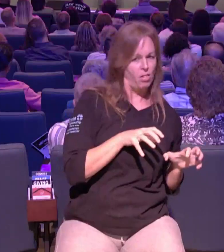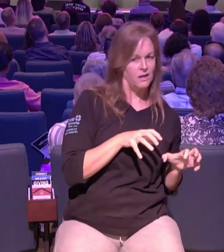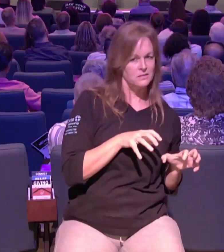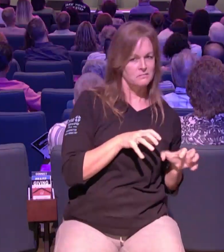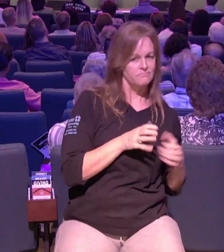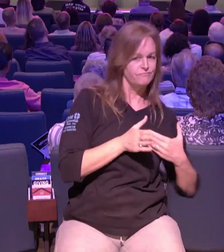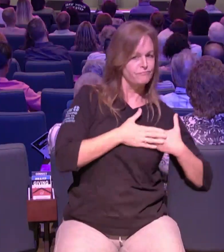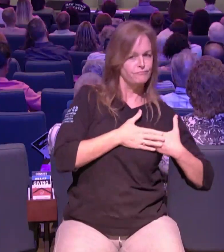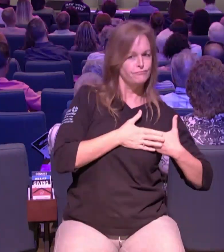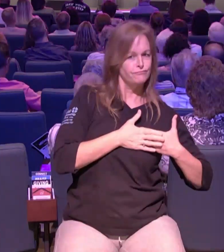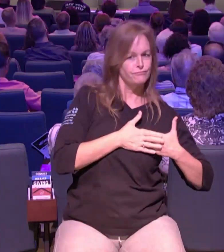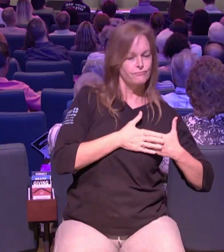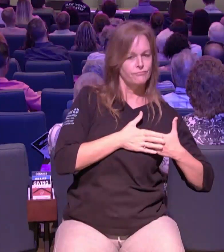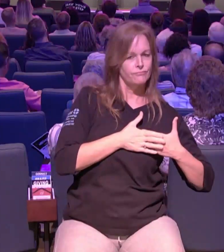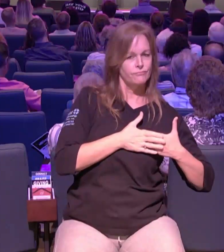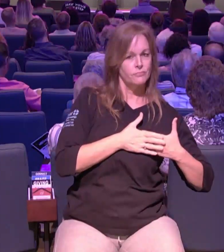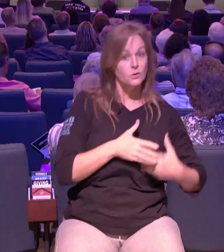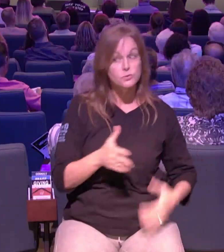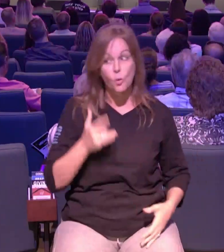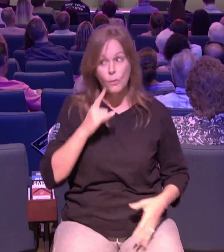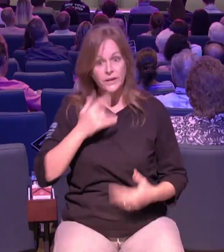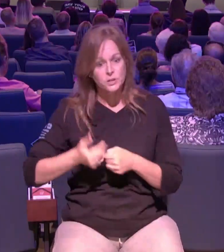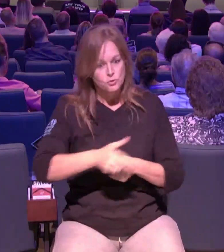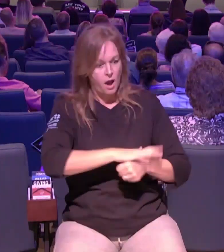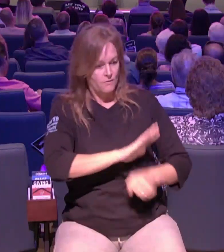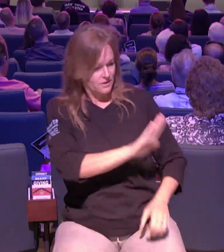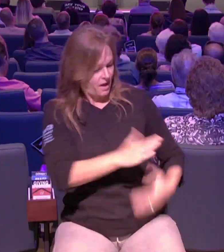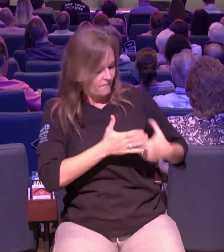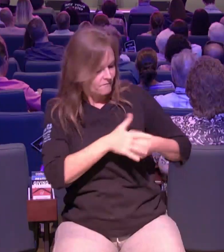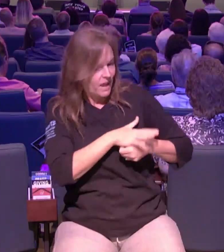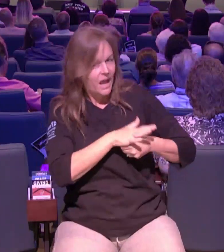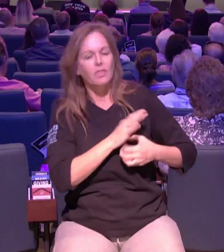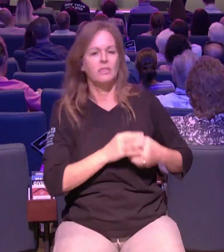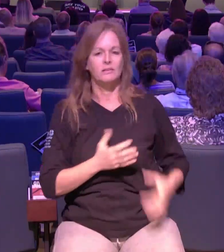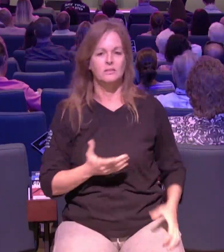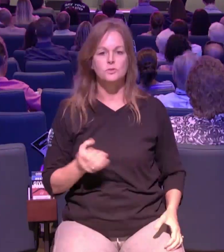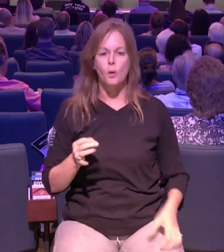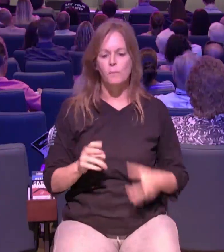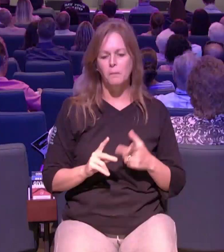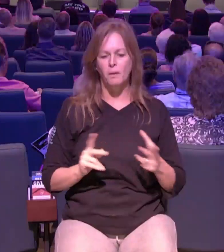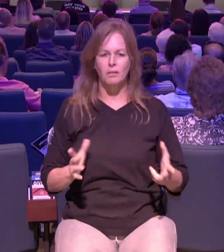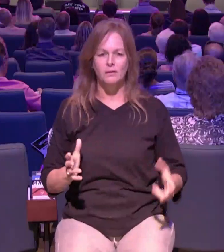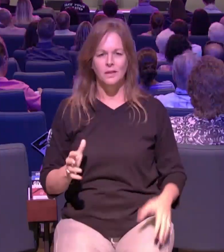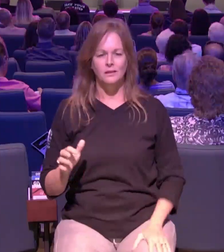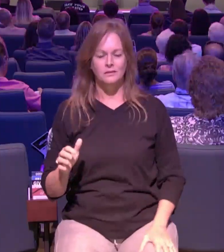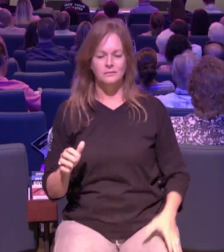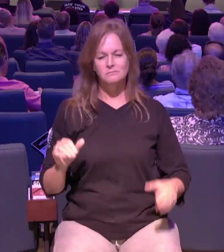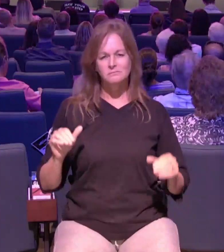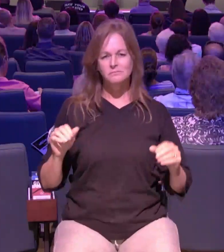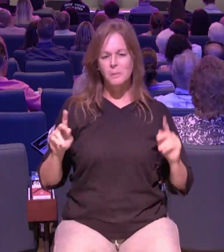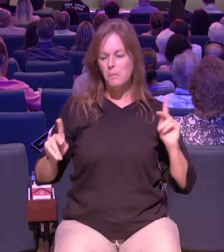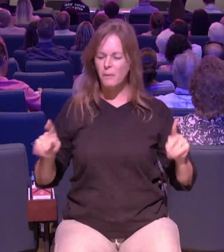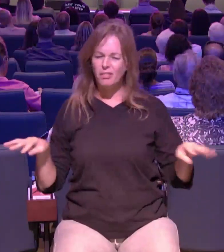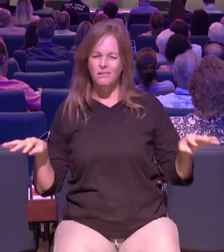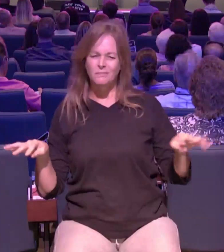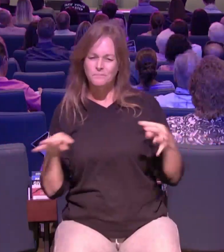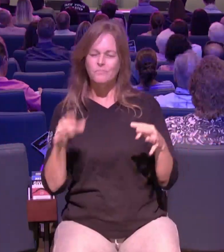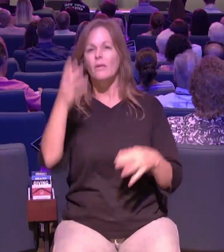that who did who does he think they're all thinking this who does he think he is to forgive sins nobody can forgive sins and and it's amazing to me how religious